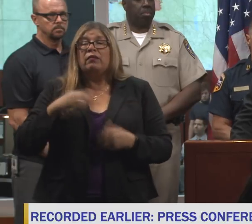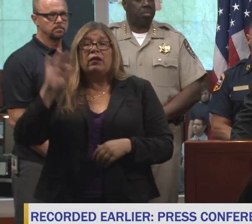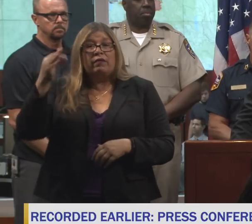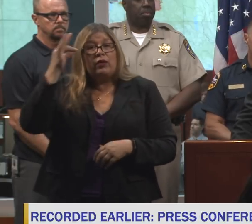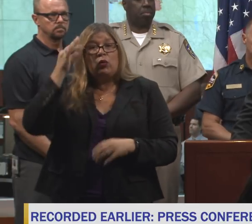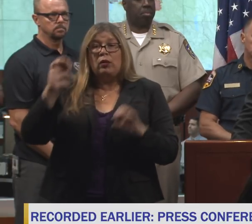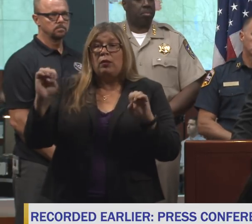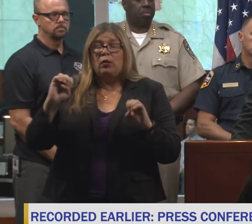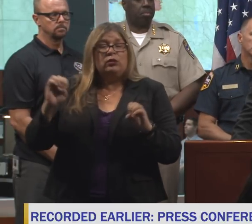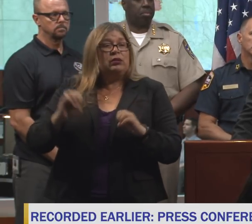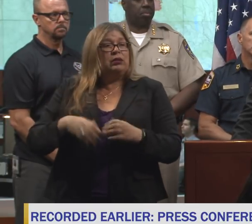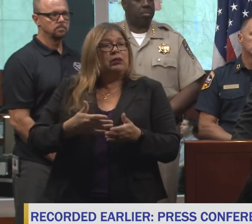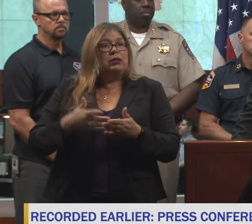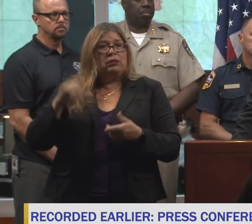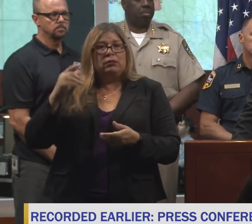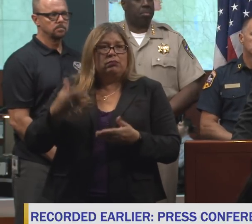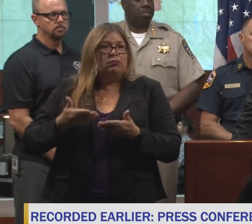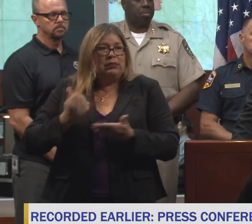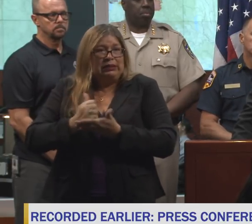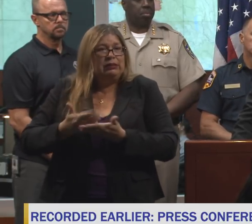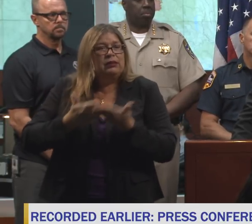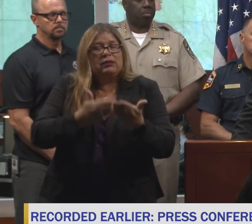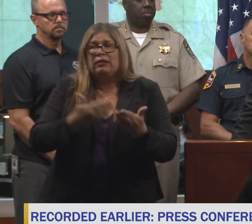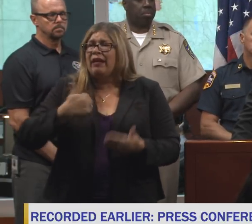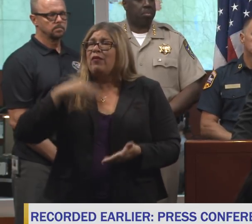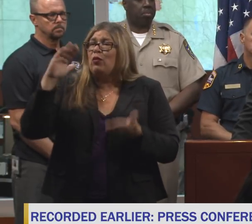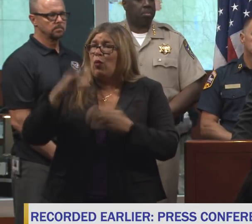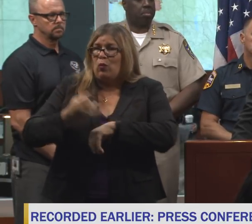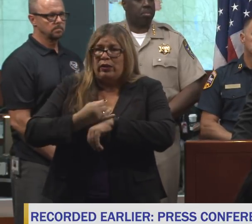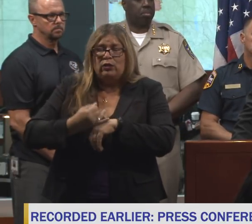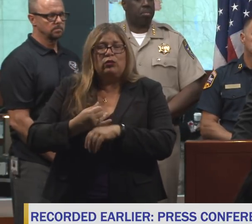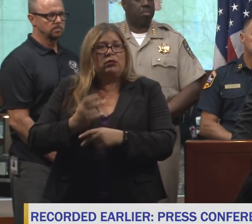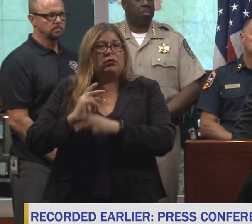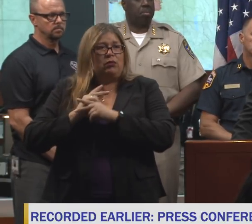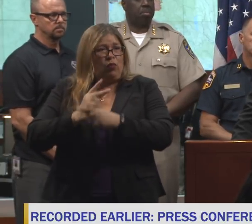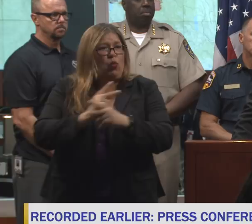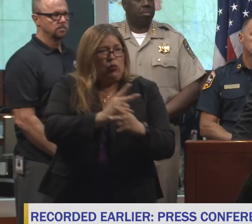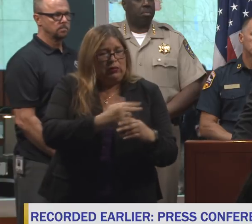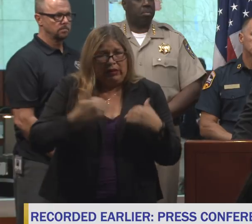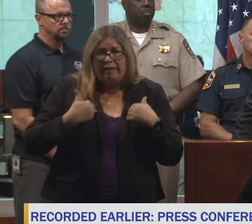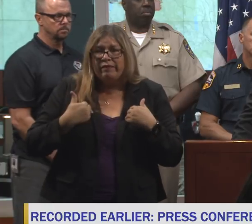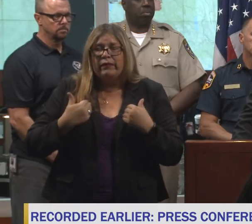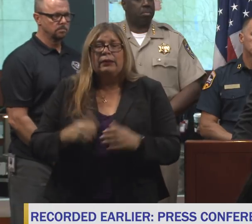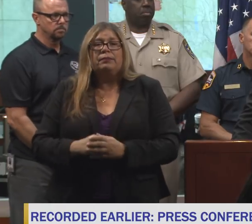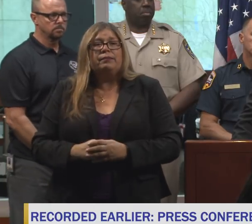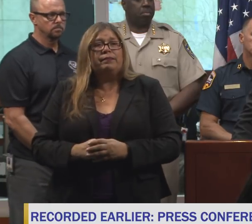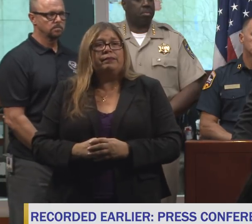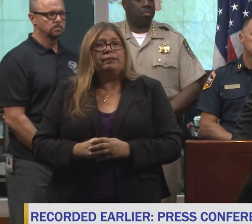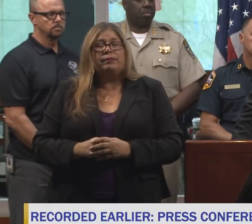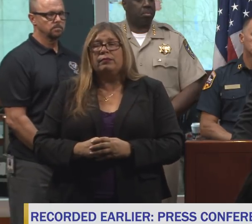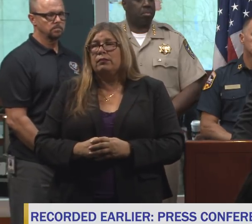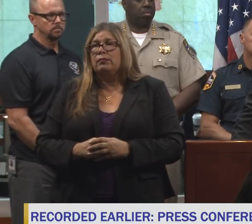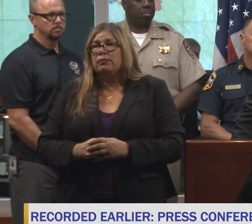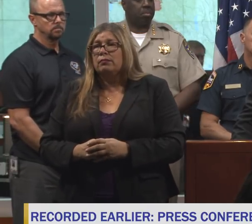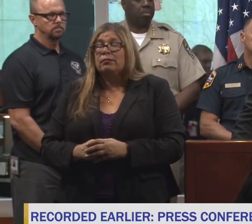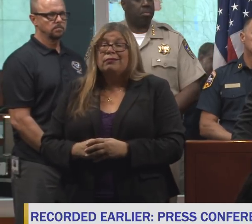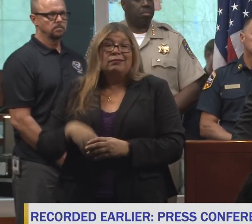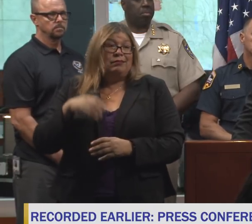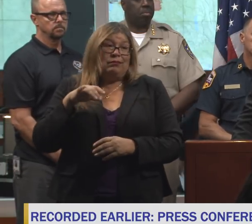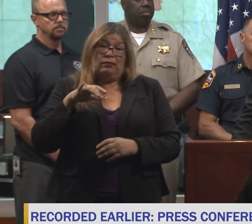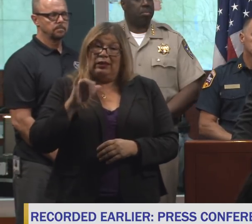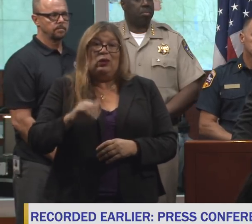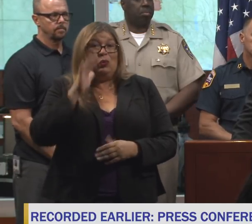various low-interest loans, and there are various programs that are made available. This is going to become an increasing